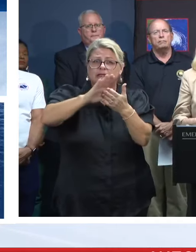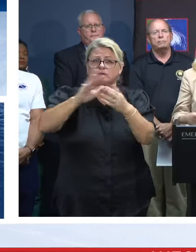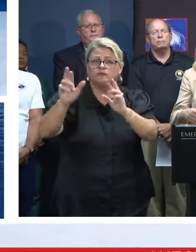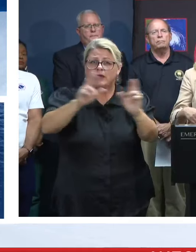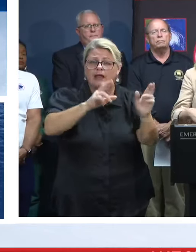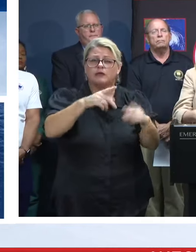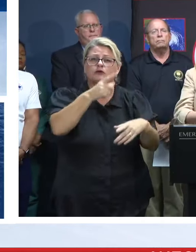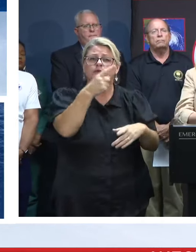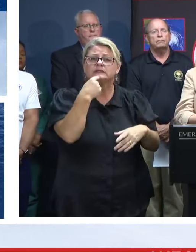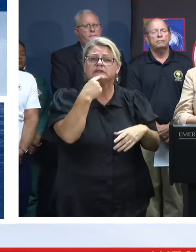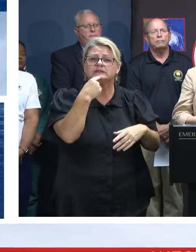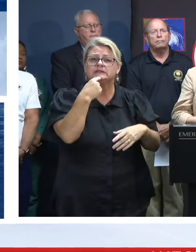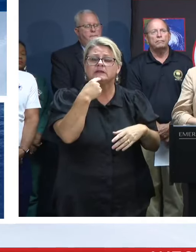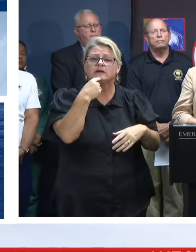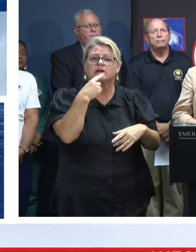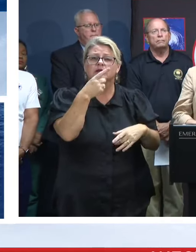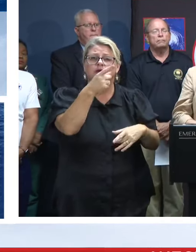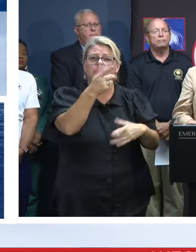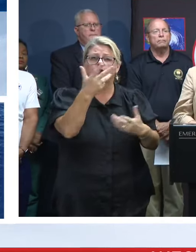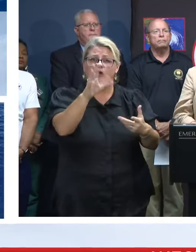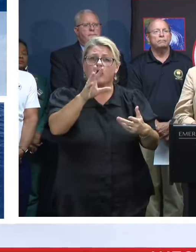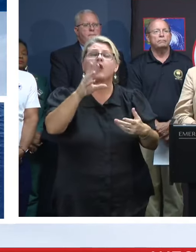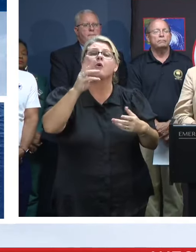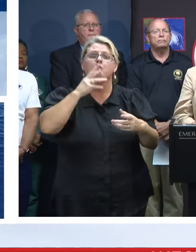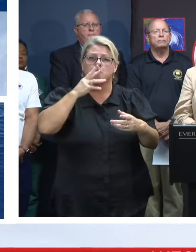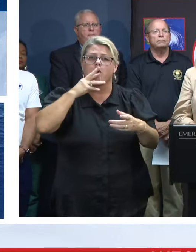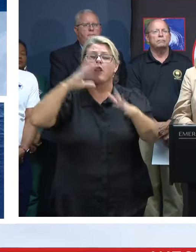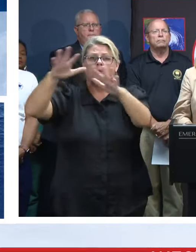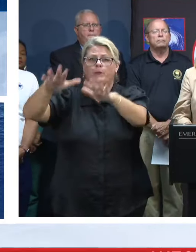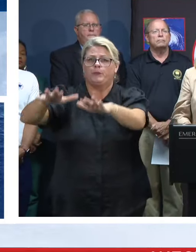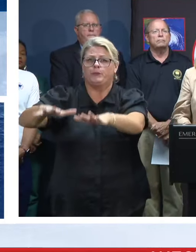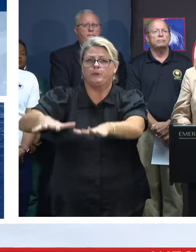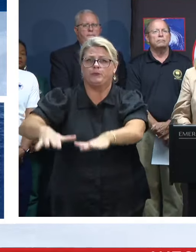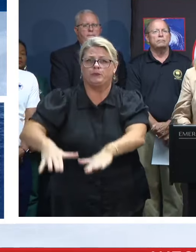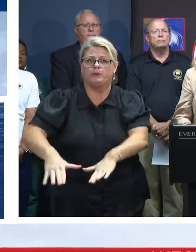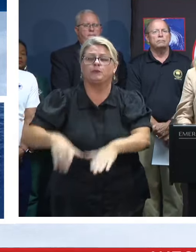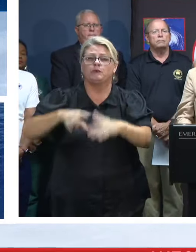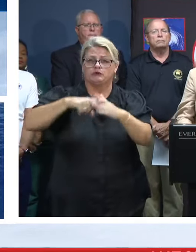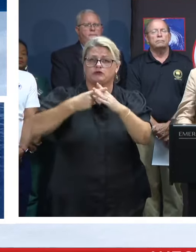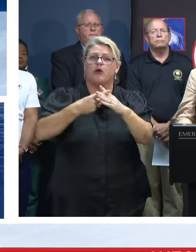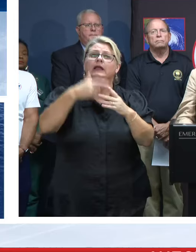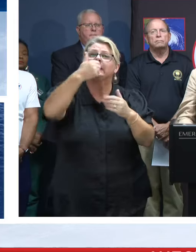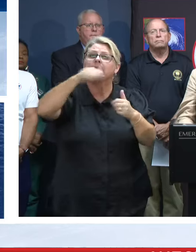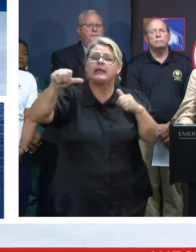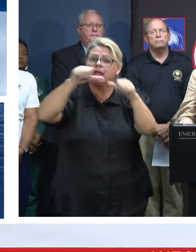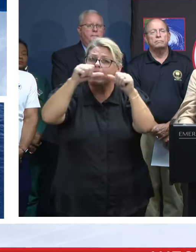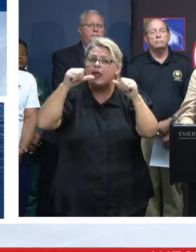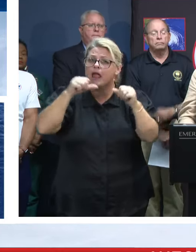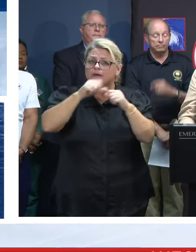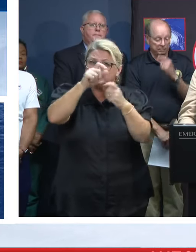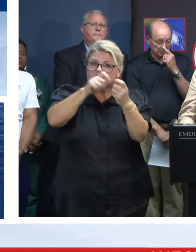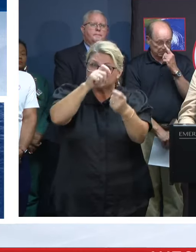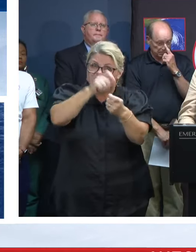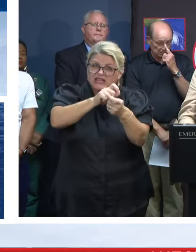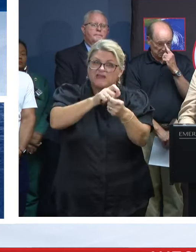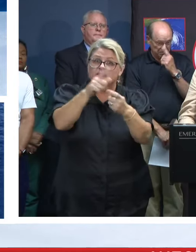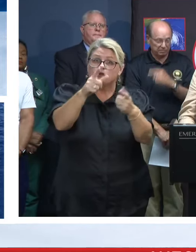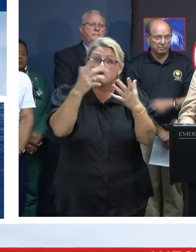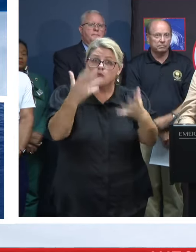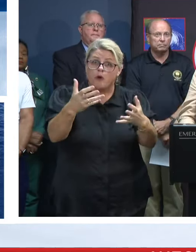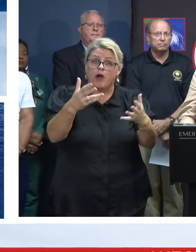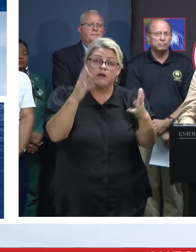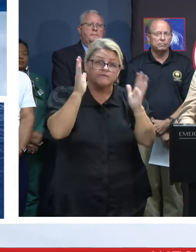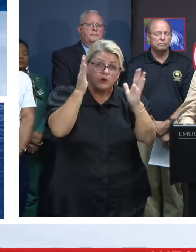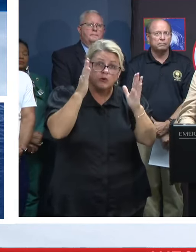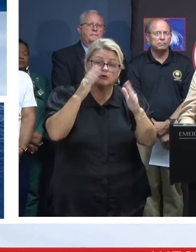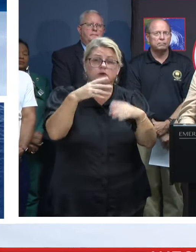I know you said that you're already starting to release some water from those dams and spillways. Are there any areas that are of significant concern for you, and are there